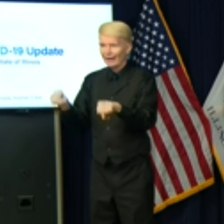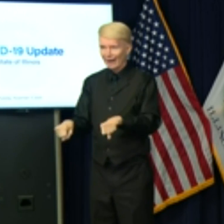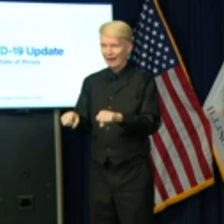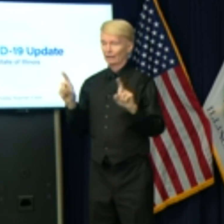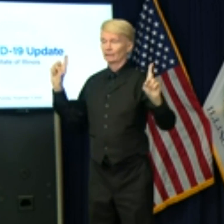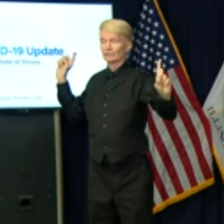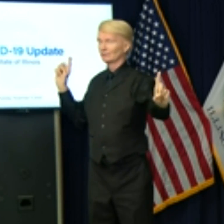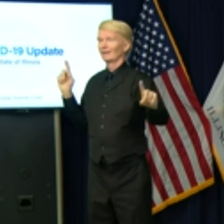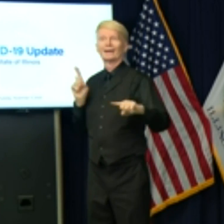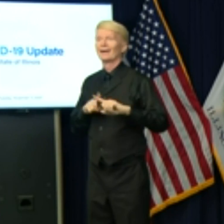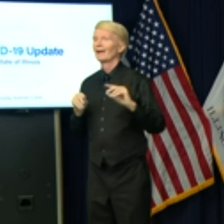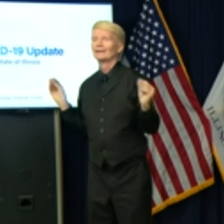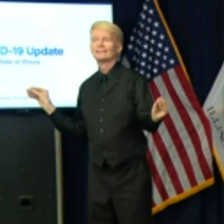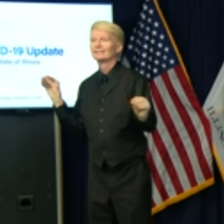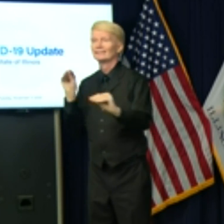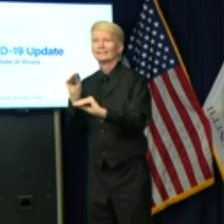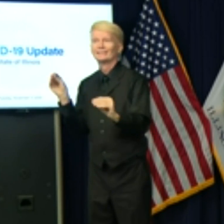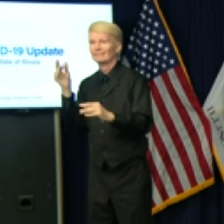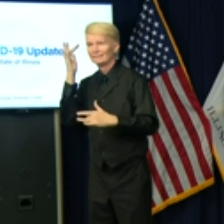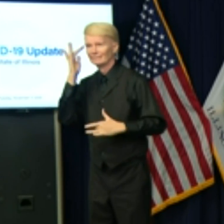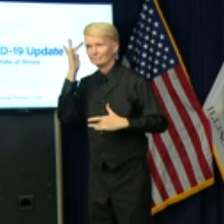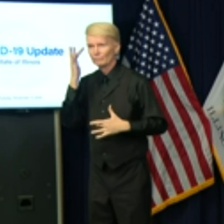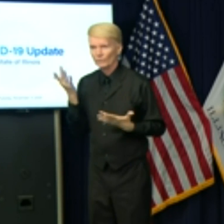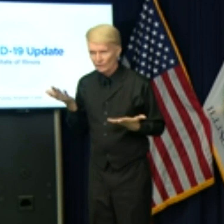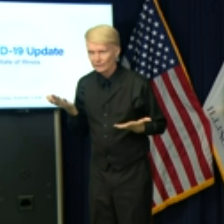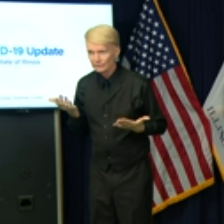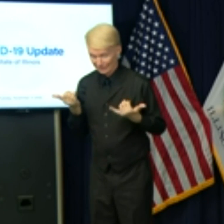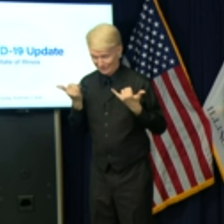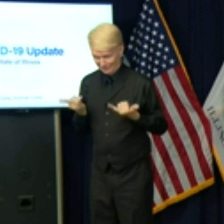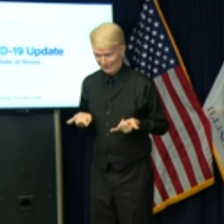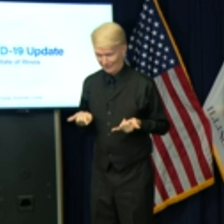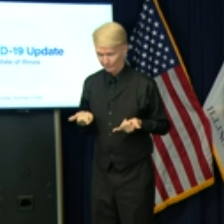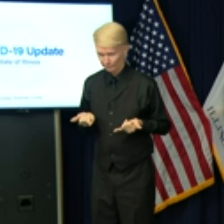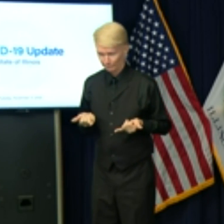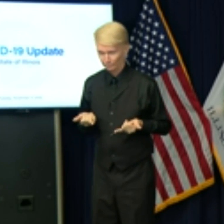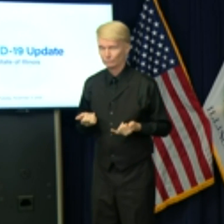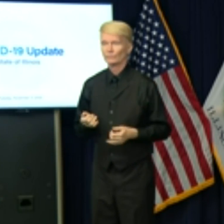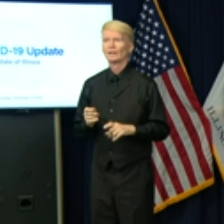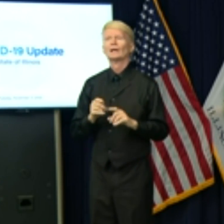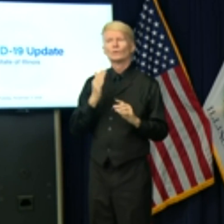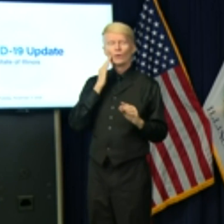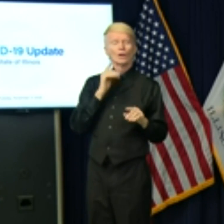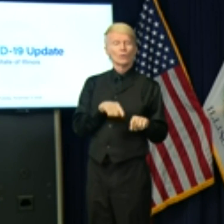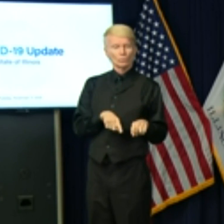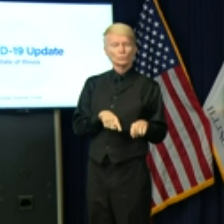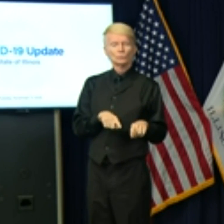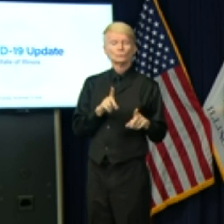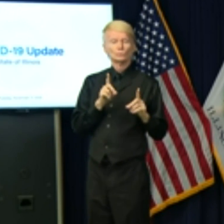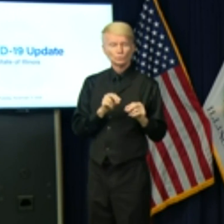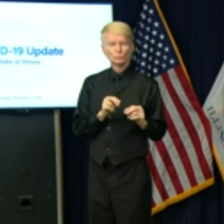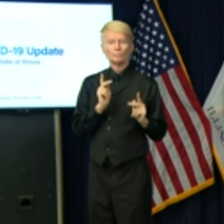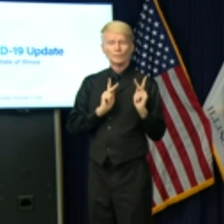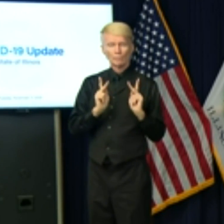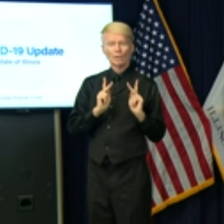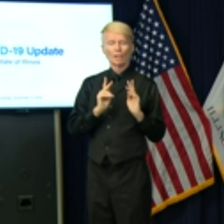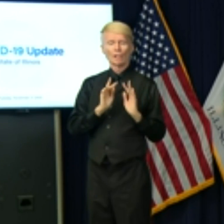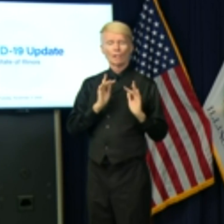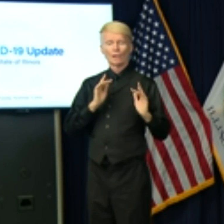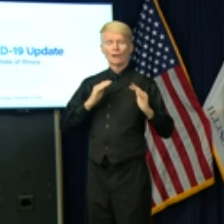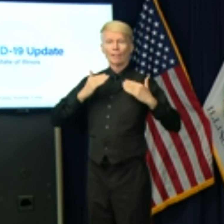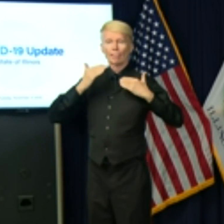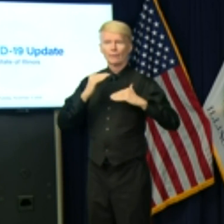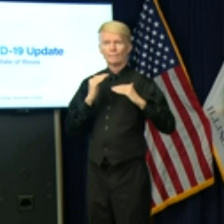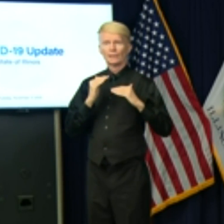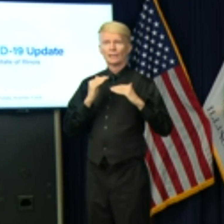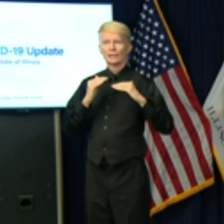exist. Now we know there's a low level of risk with certain kinds of activities if you're not packing people indoors, if you can do